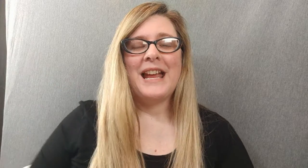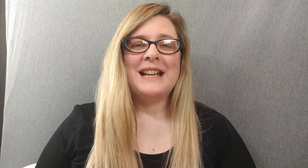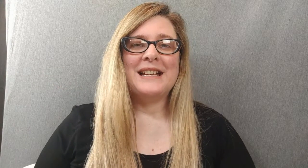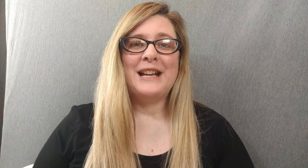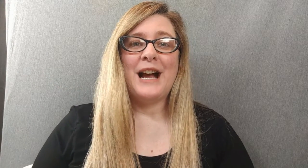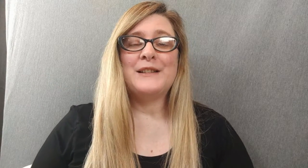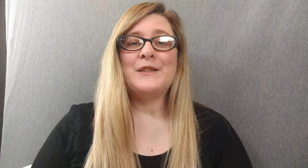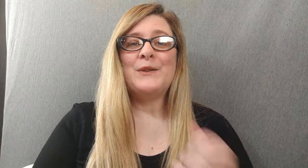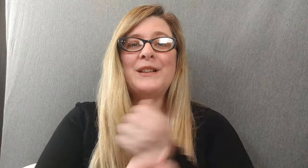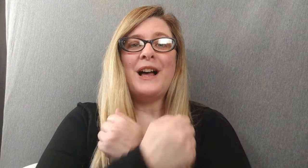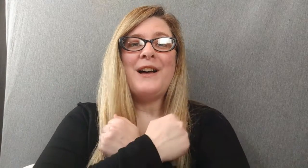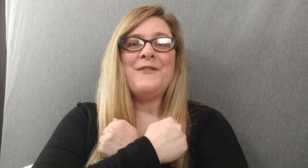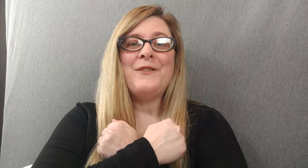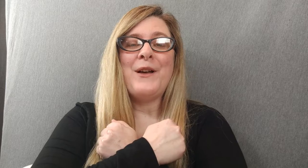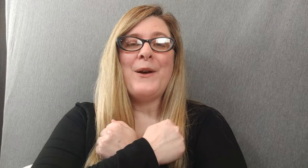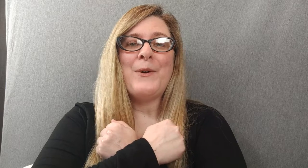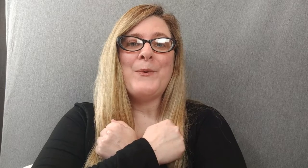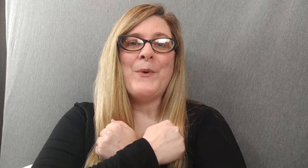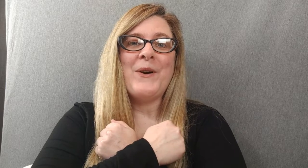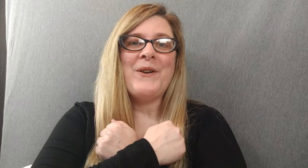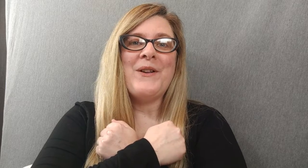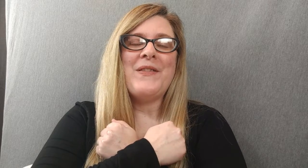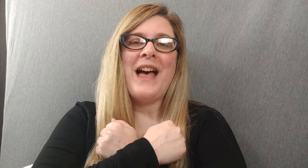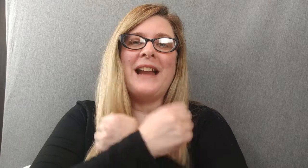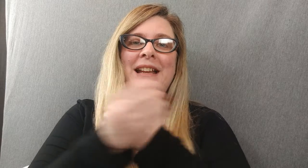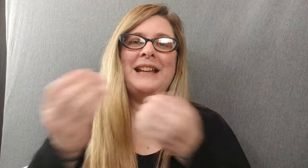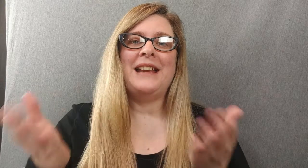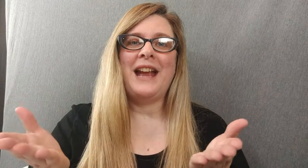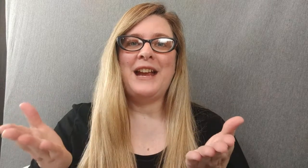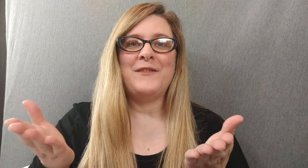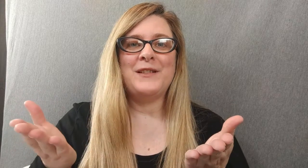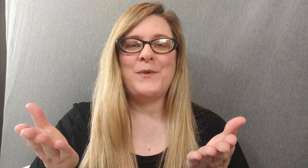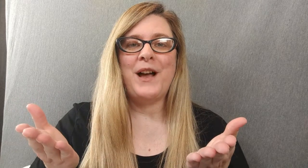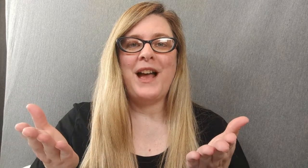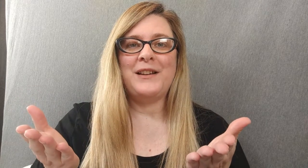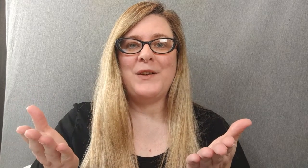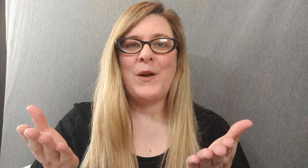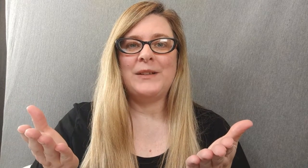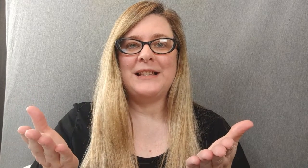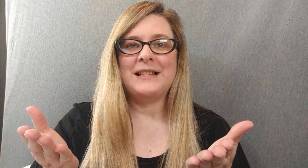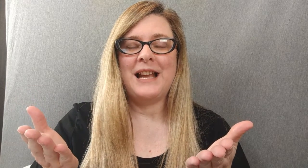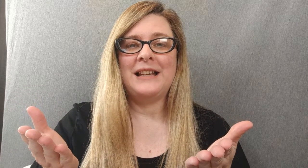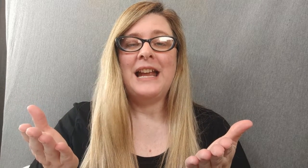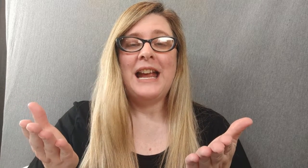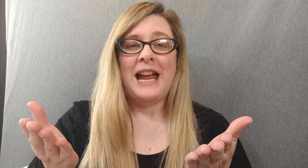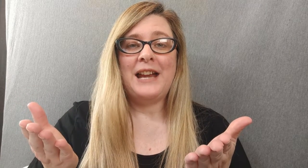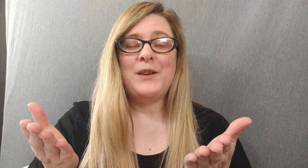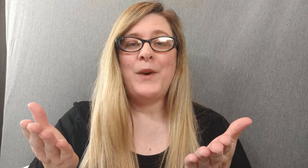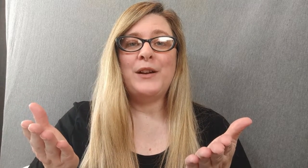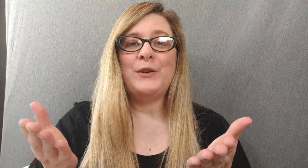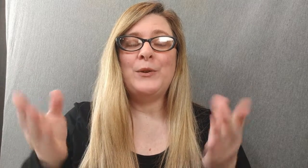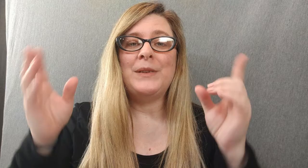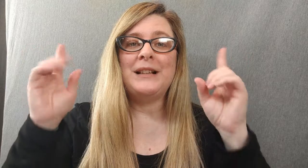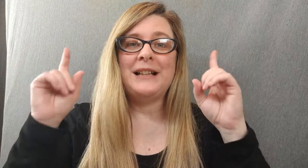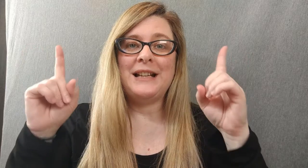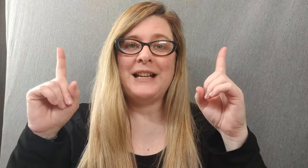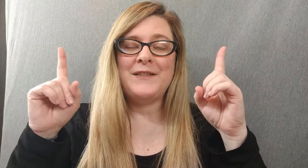God so loved the world that he gave his one and only son anyone who believes